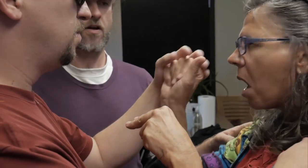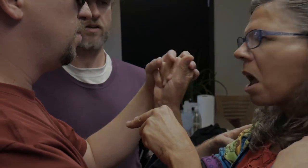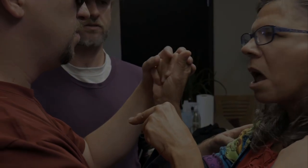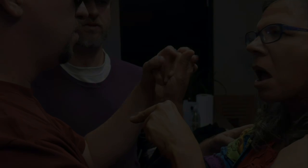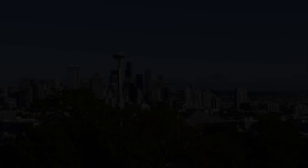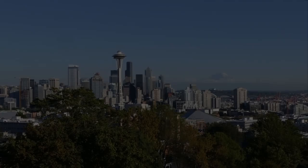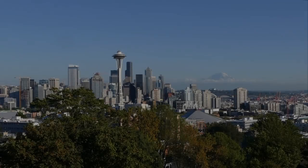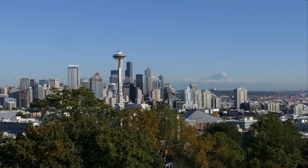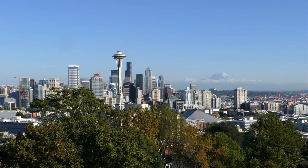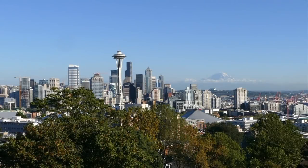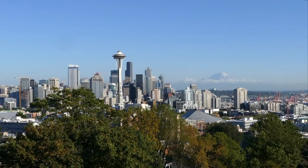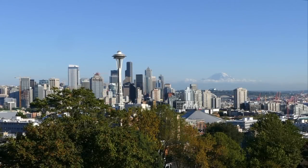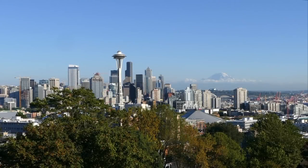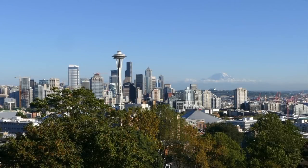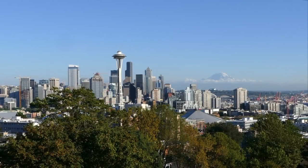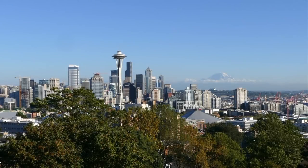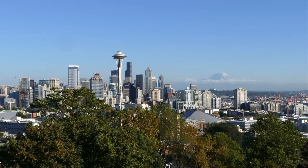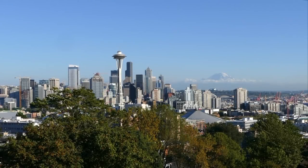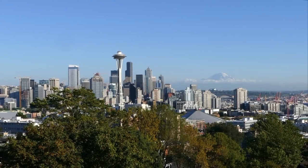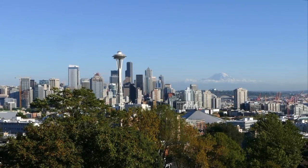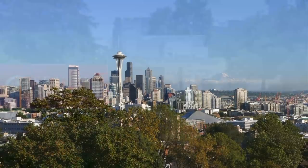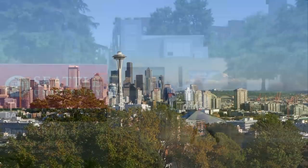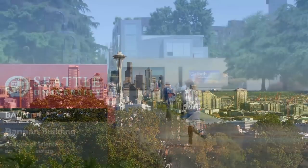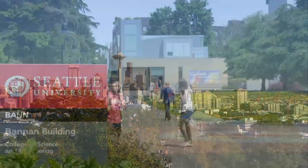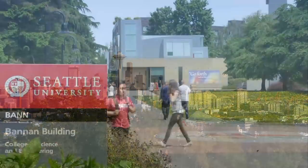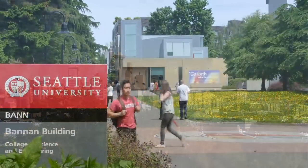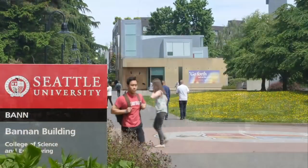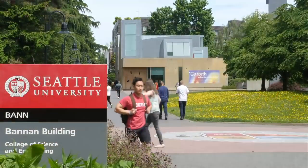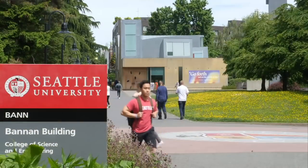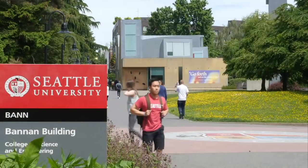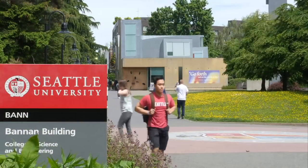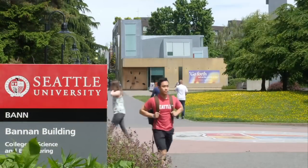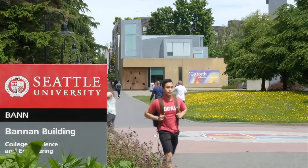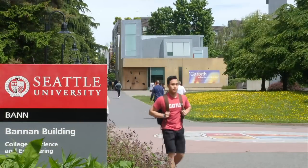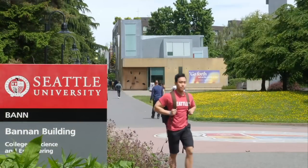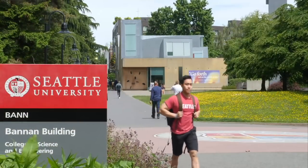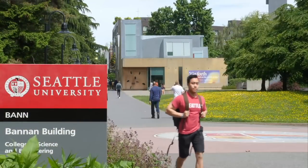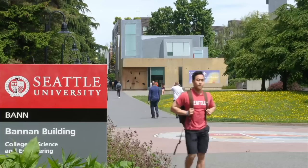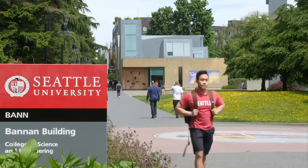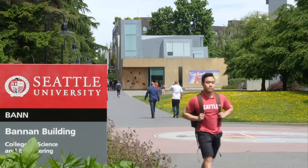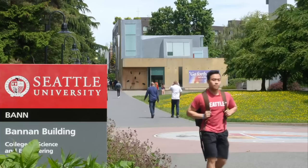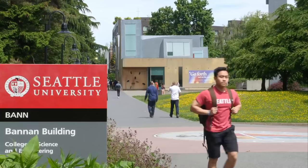The workshop took place in Seattle, home of the protactile movement.